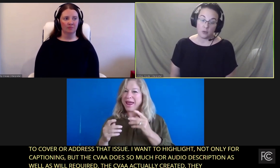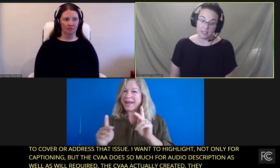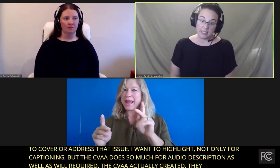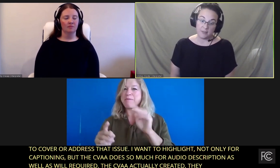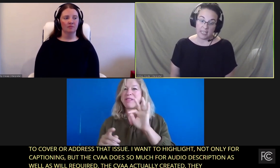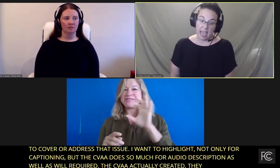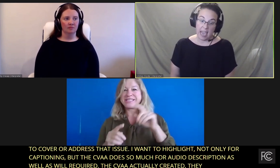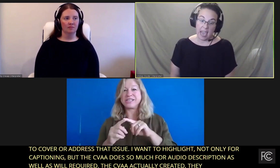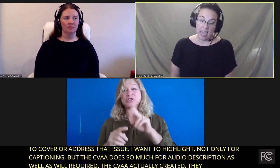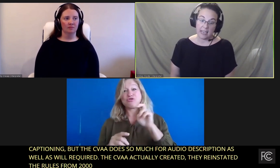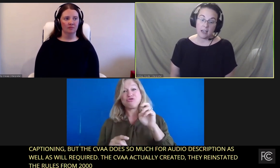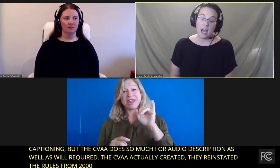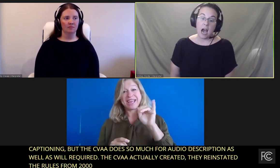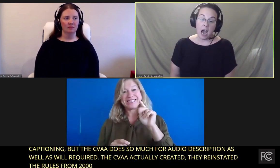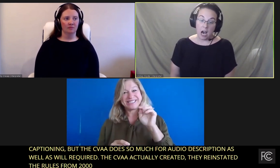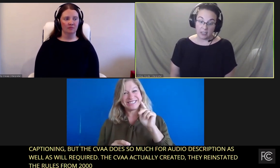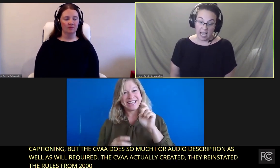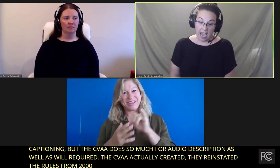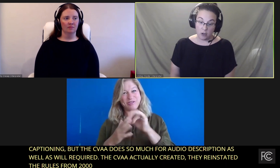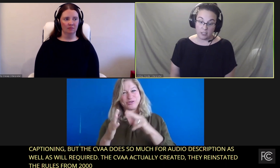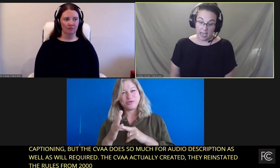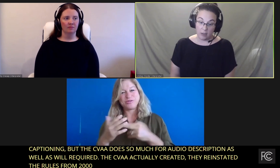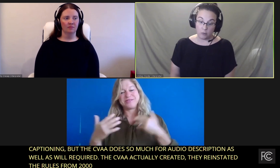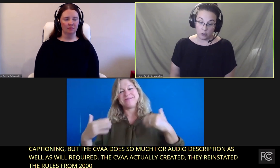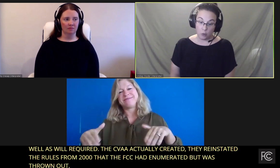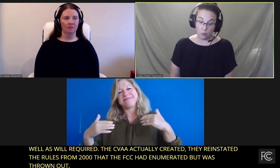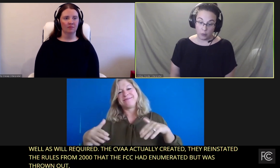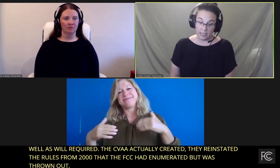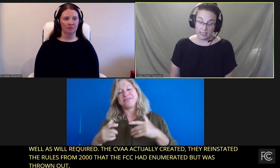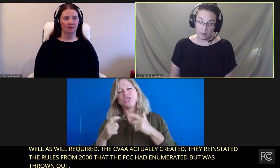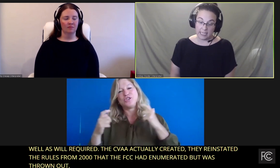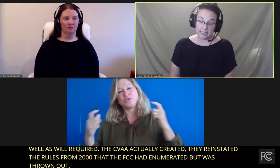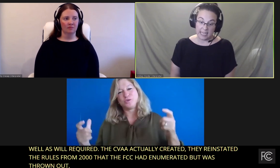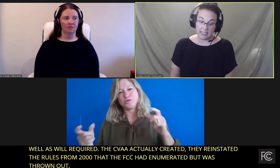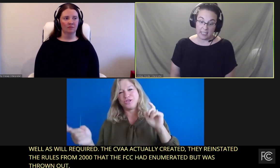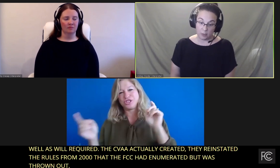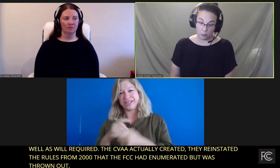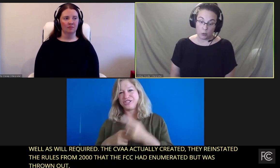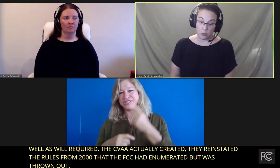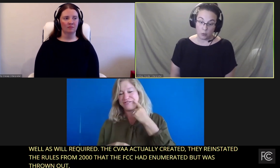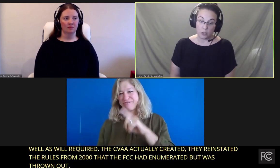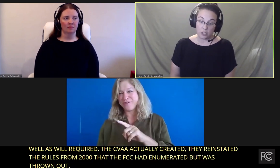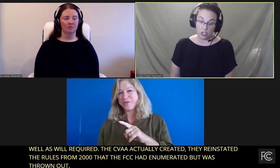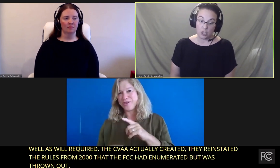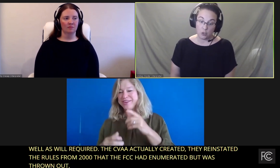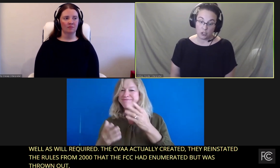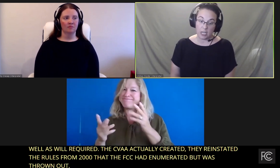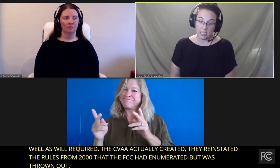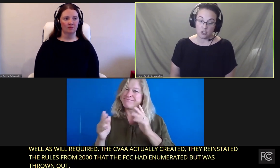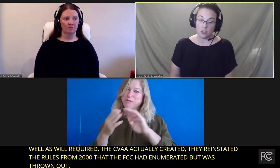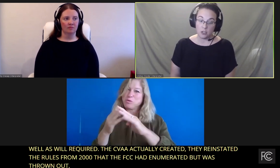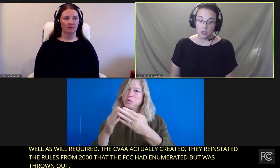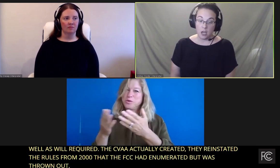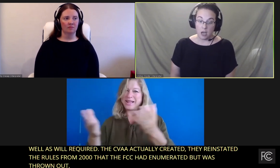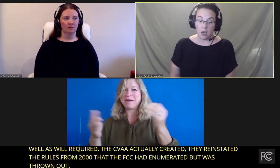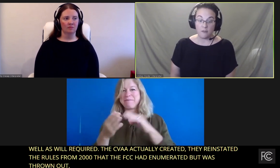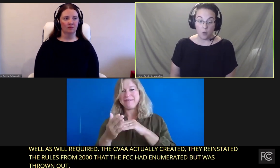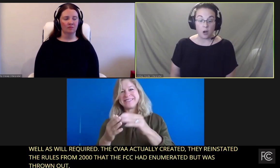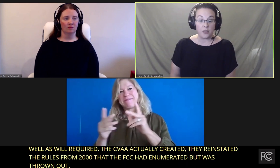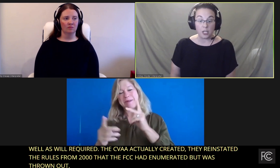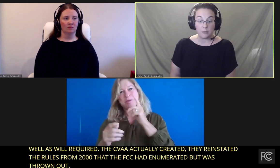So the CVAA allowed that to really reinstate these rules, which is a huge change